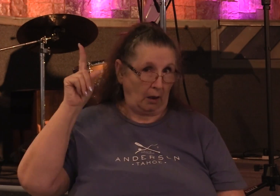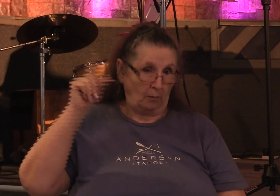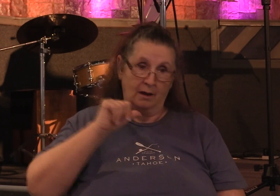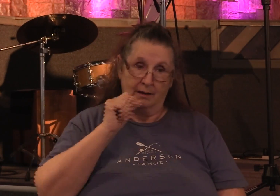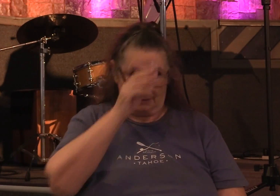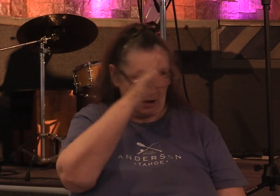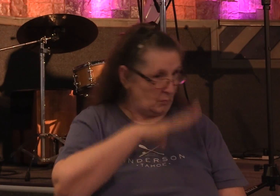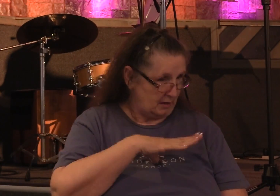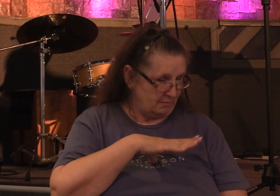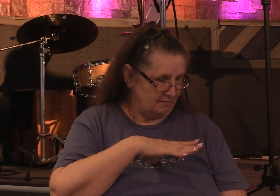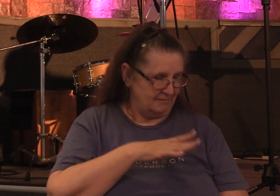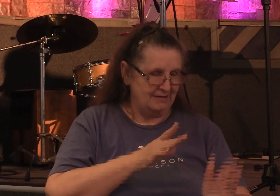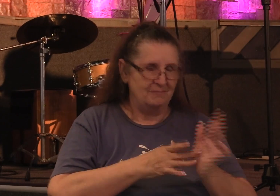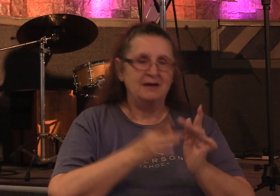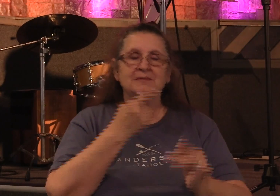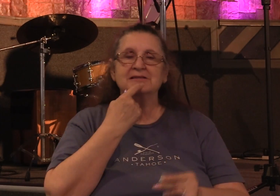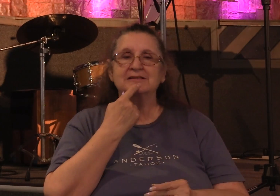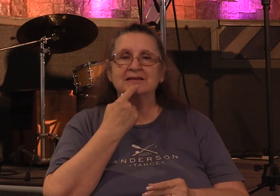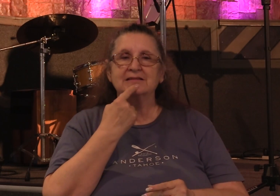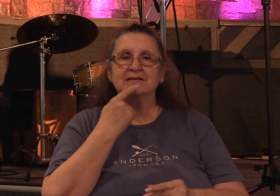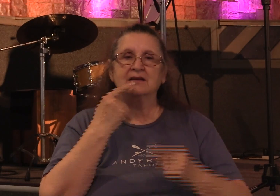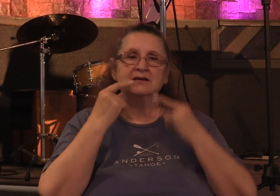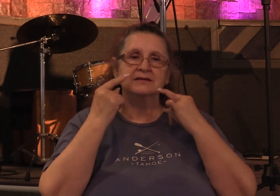the bible also says that your sin will find you out